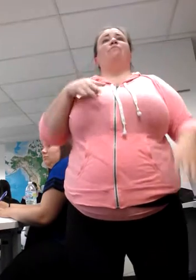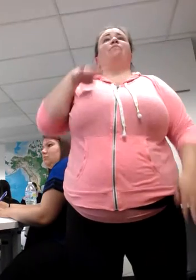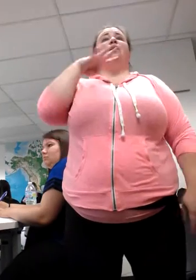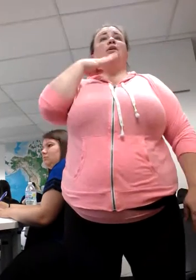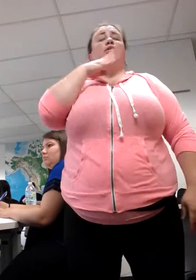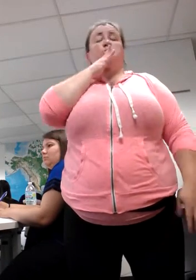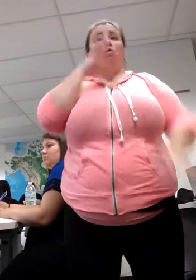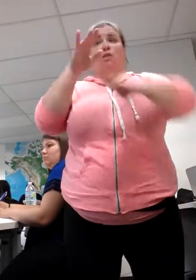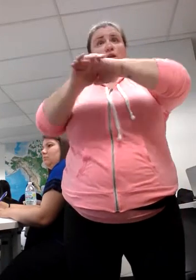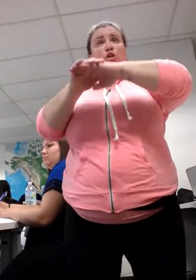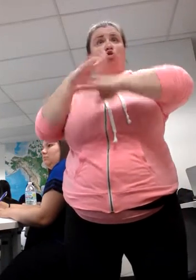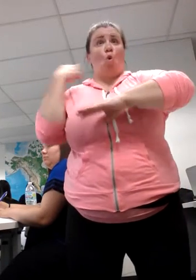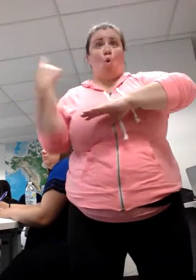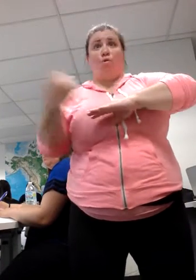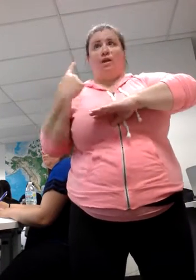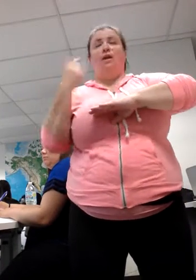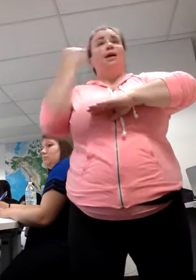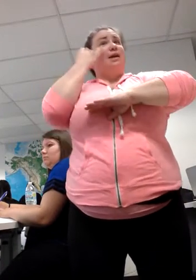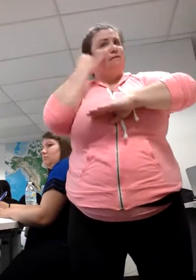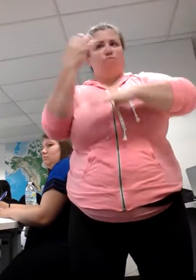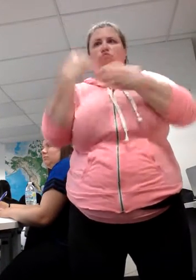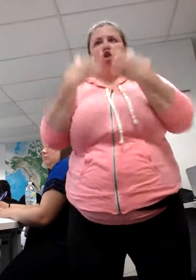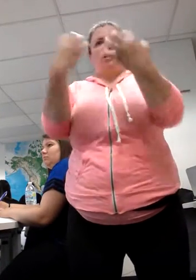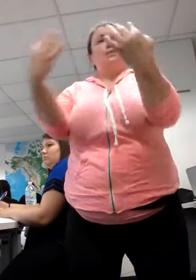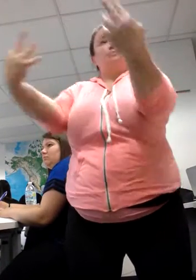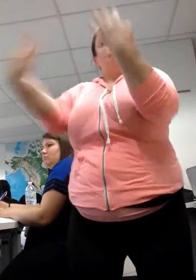and or see. Questions or comments?